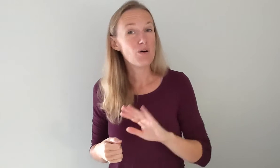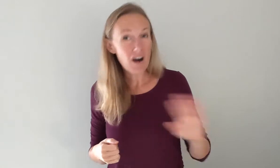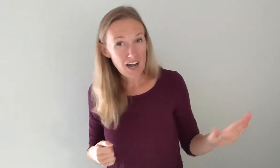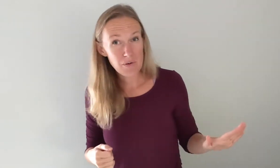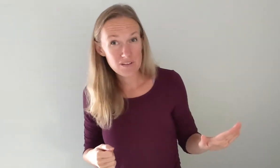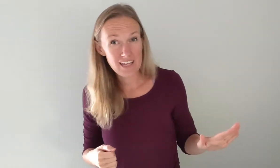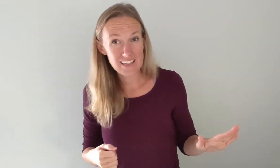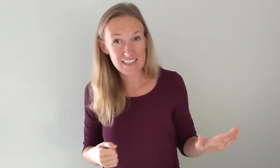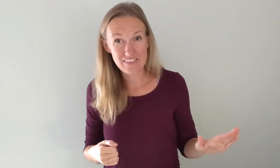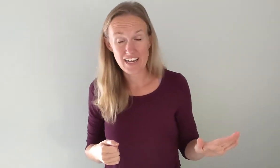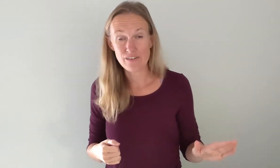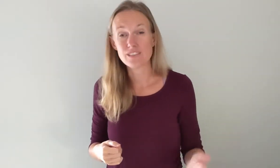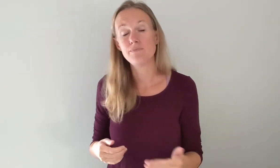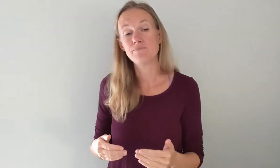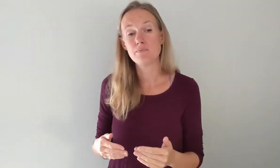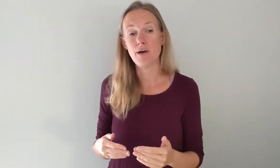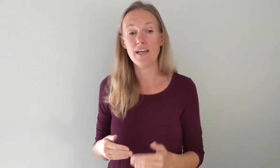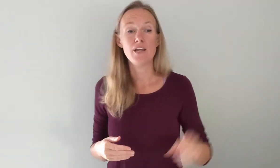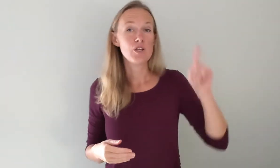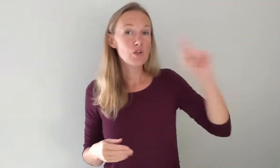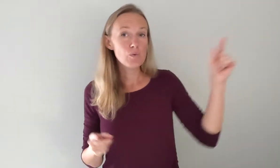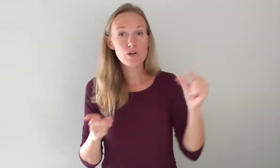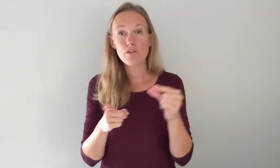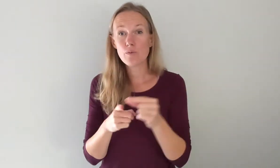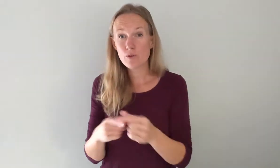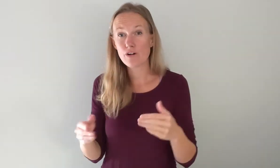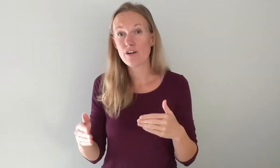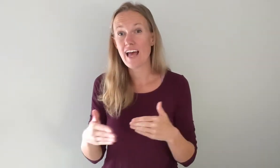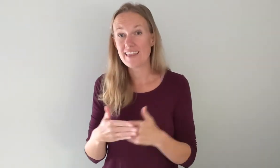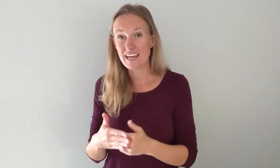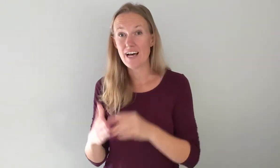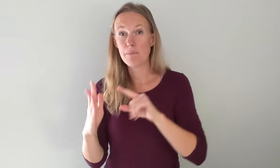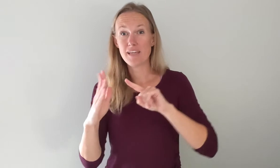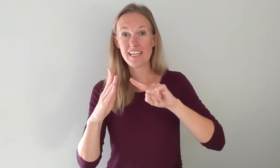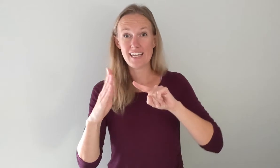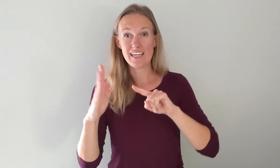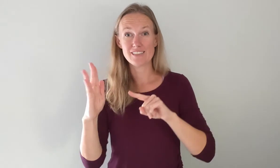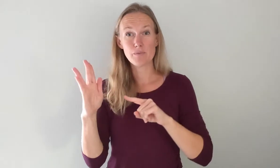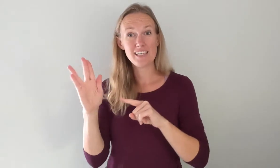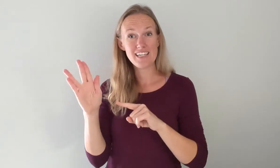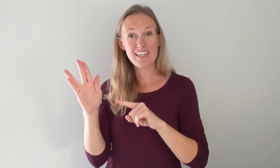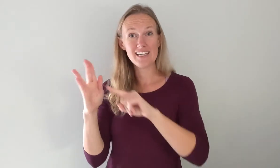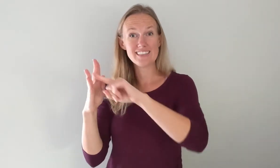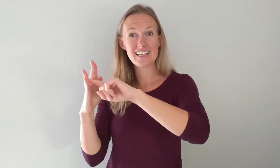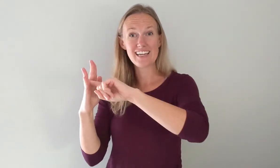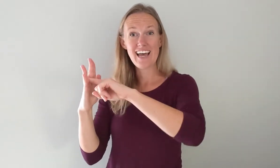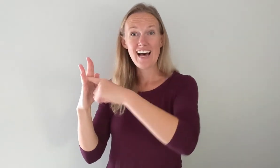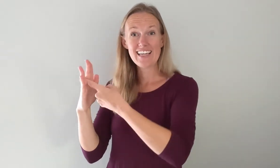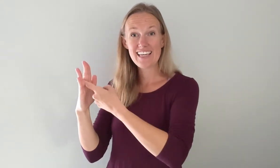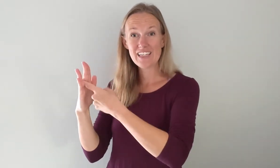I will likely leave it out but you were the word at the beginning. So beginning is like a key in